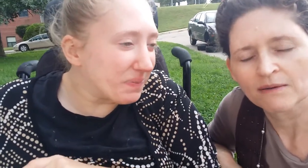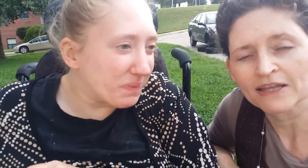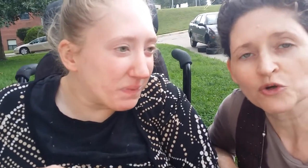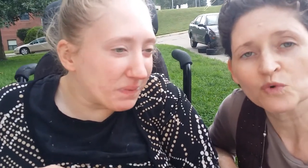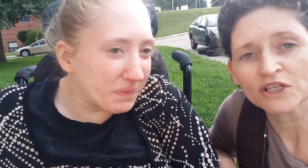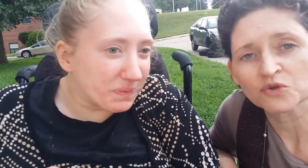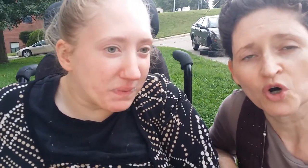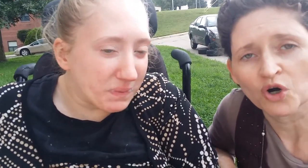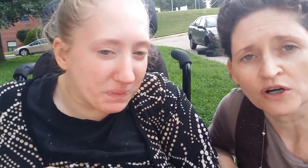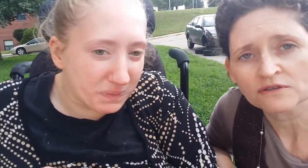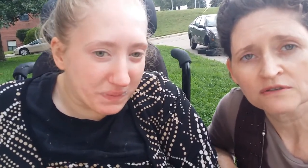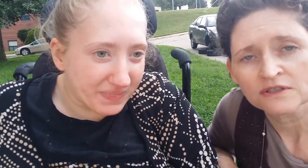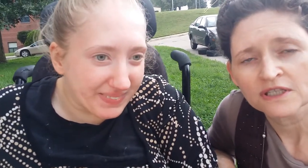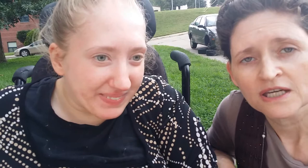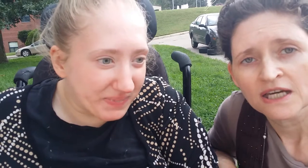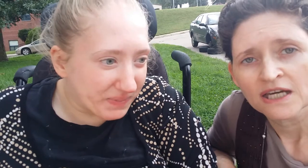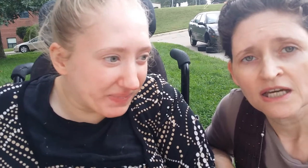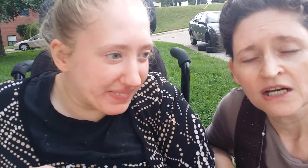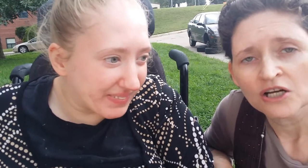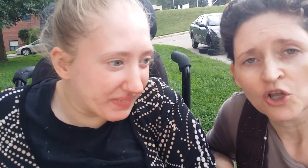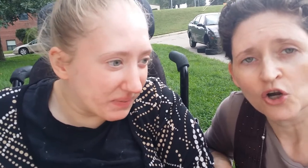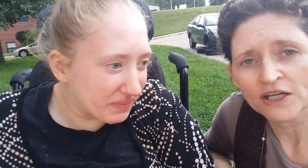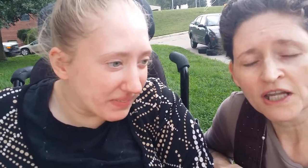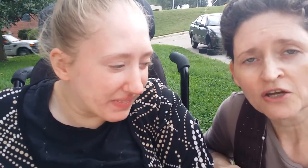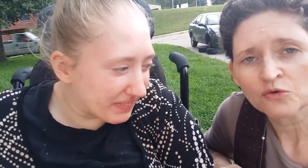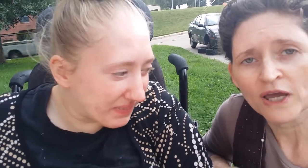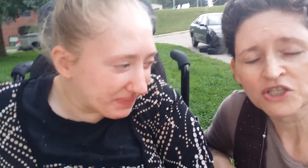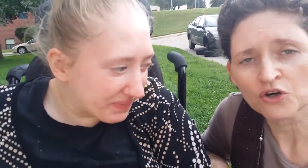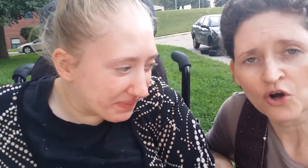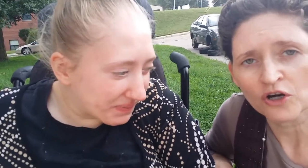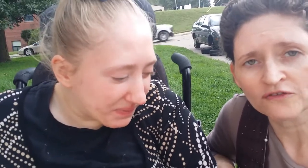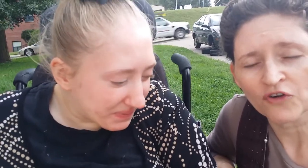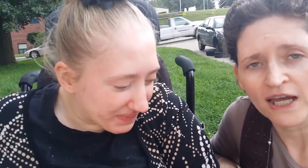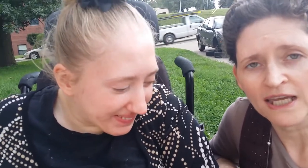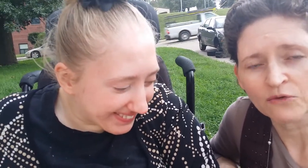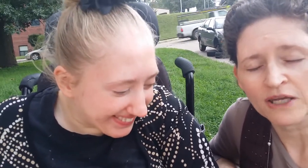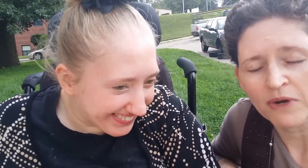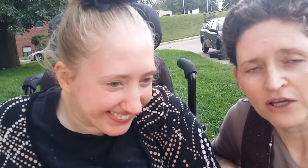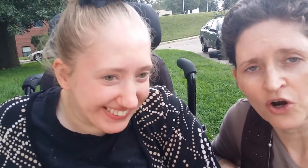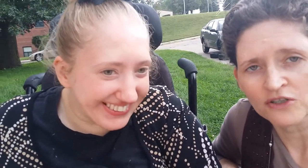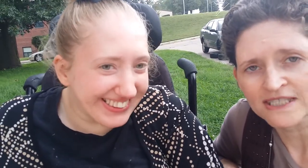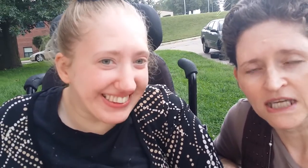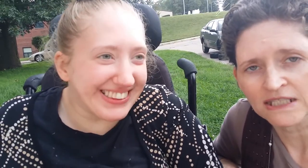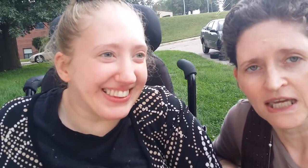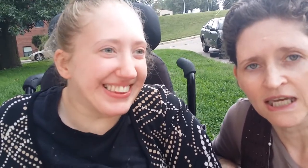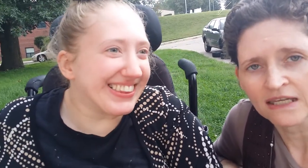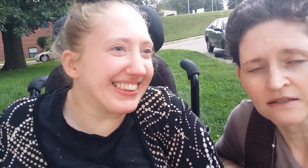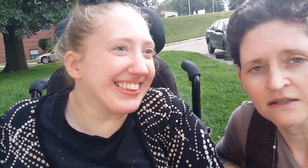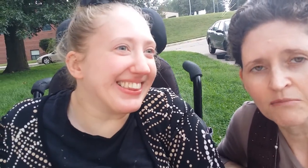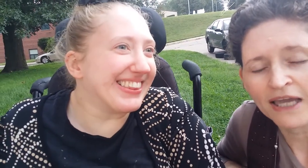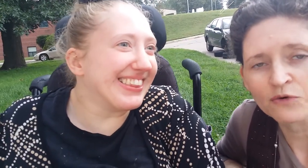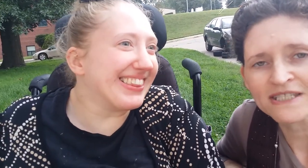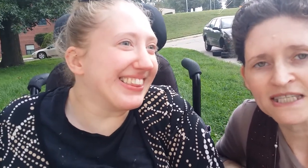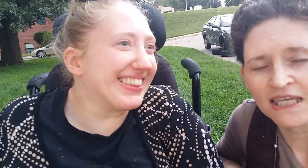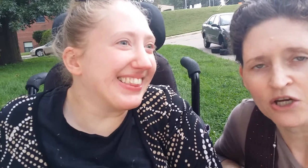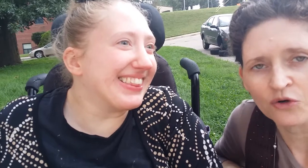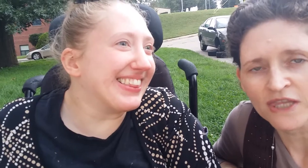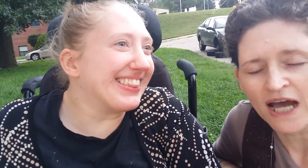about the rental car. Lauren wrecked her car on Friday, wrecked my car on Sunday. Micah was in the ER with